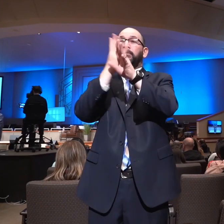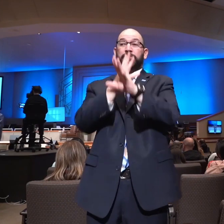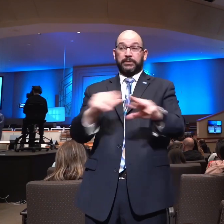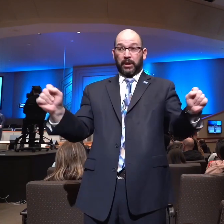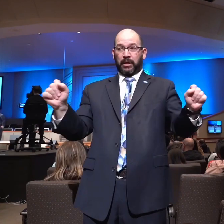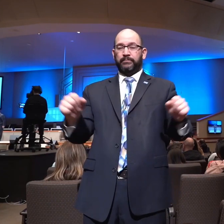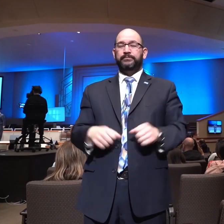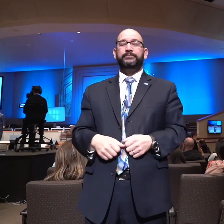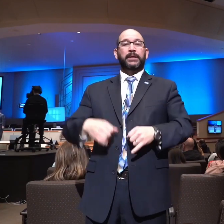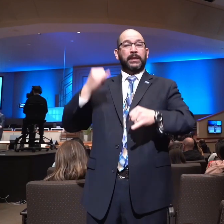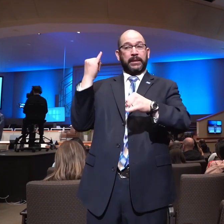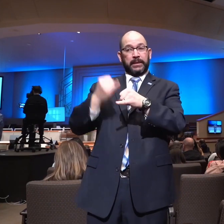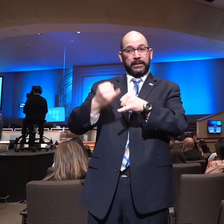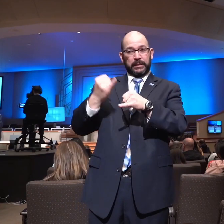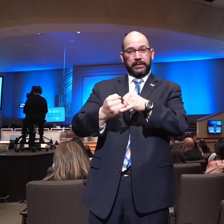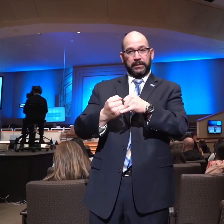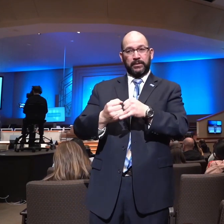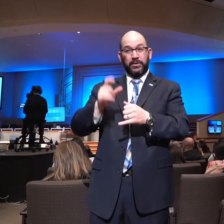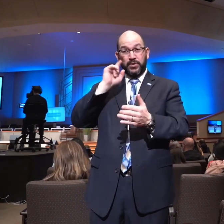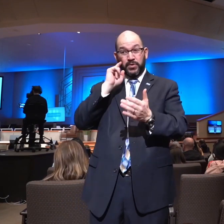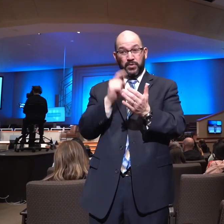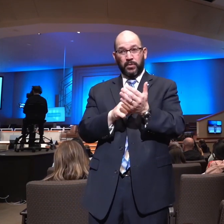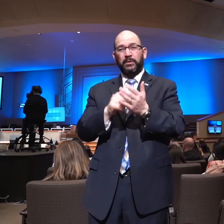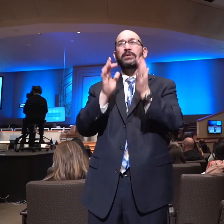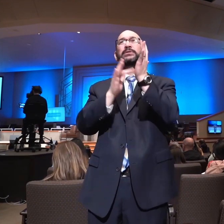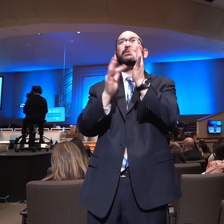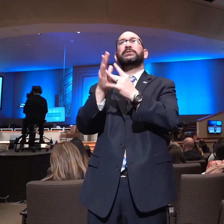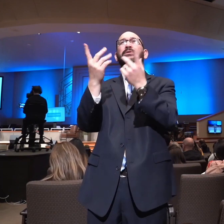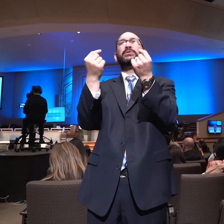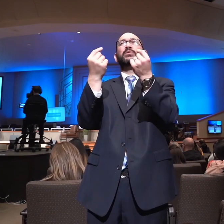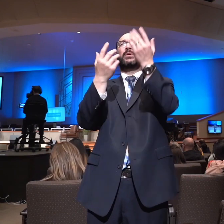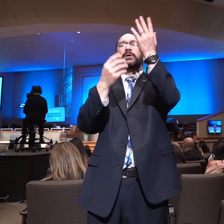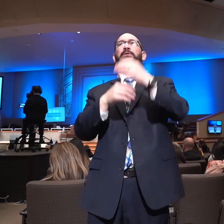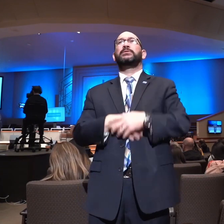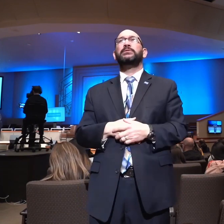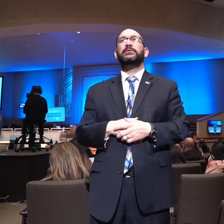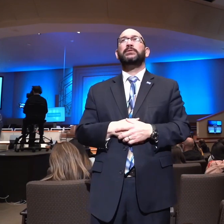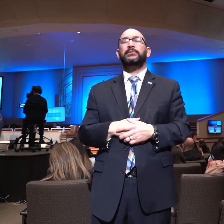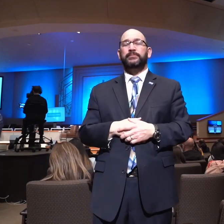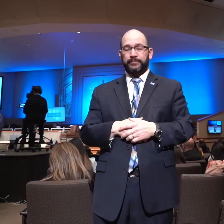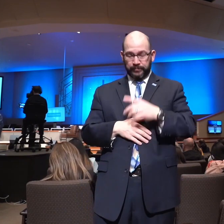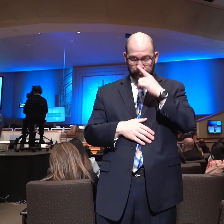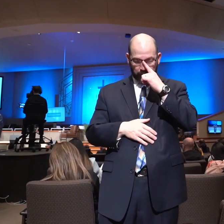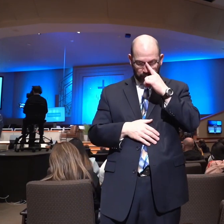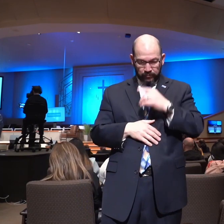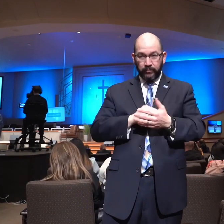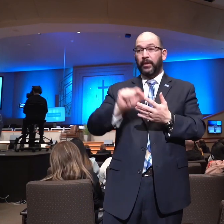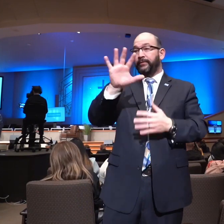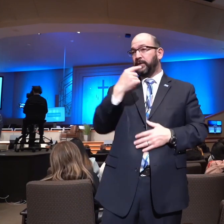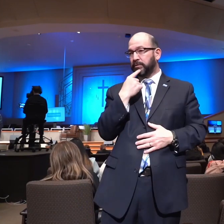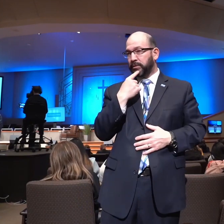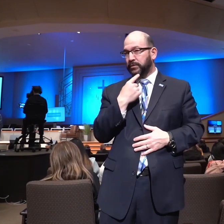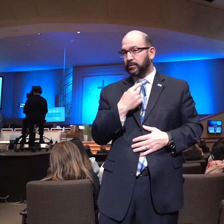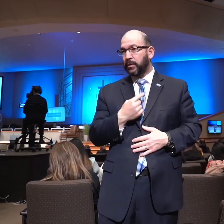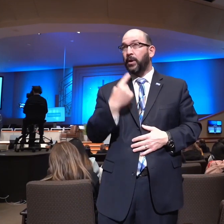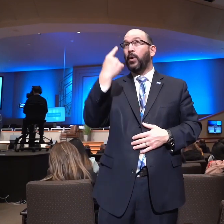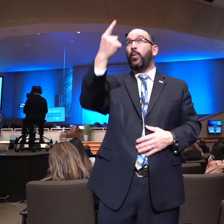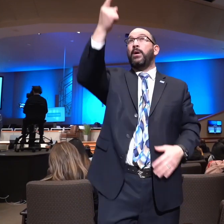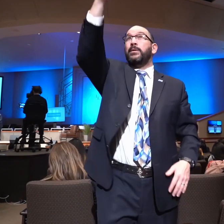finally tonight the provision of Christ. I want you to see how Christ has made a way for us. Verse 5, For there is one God and one